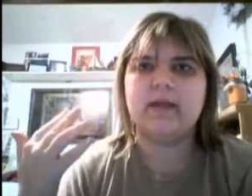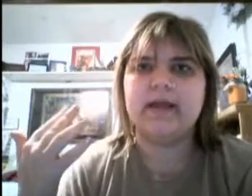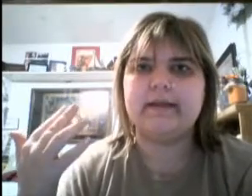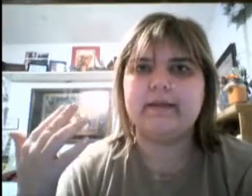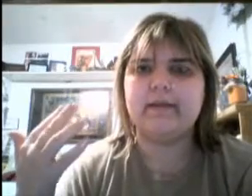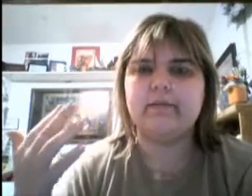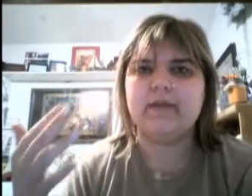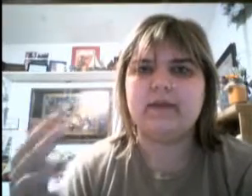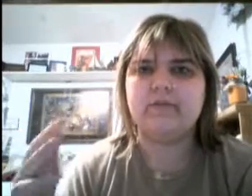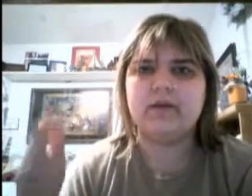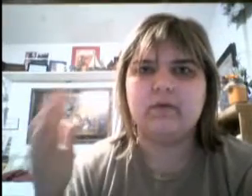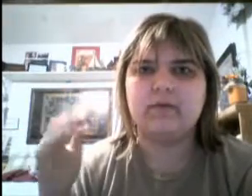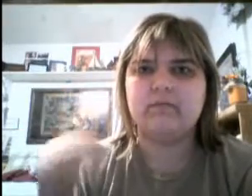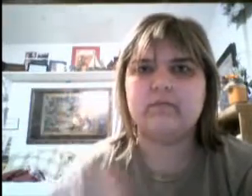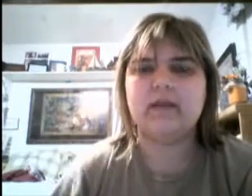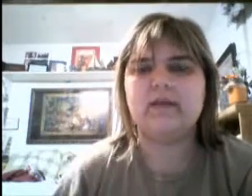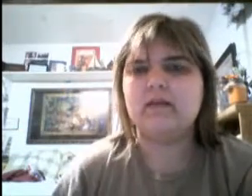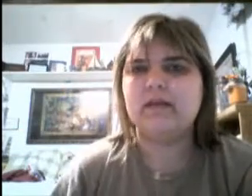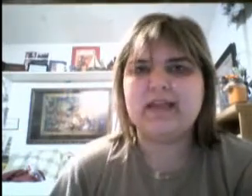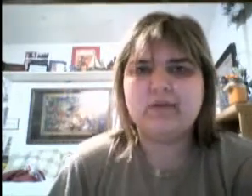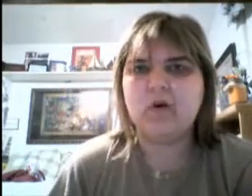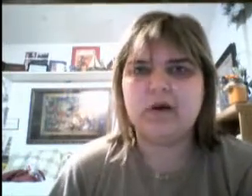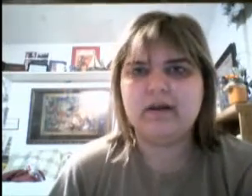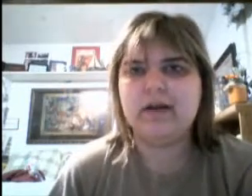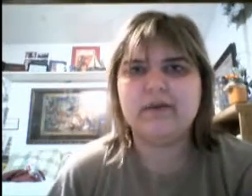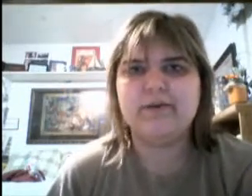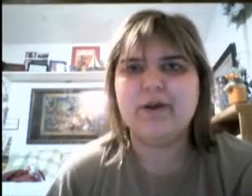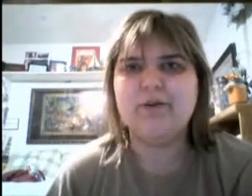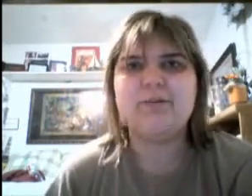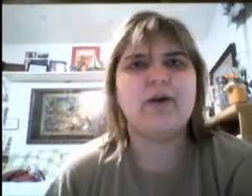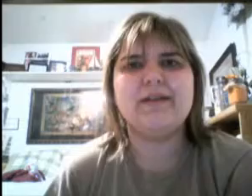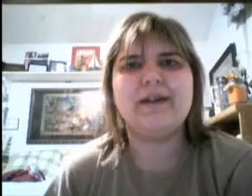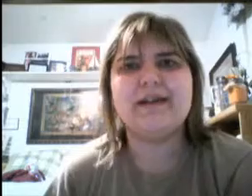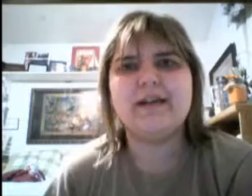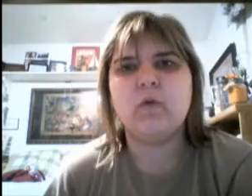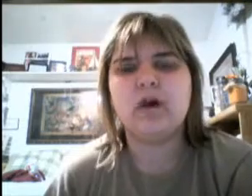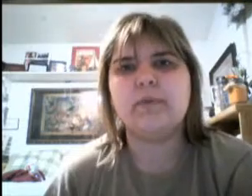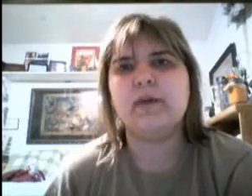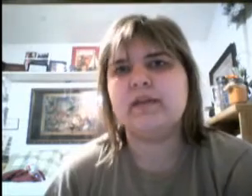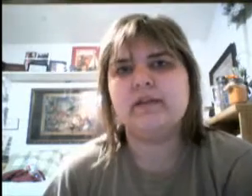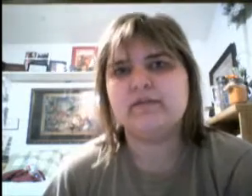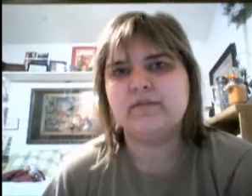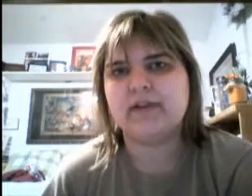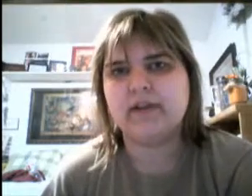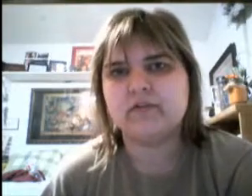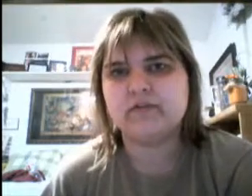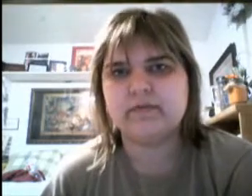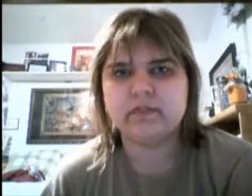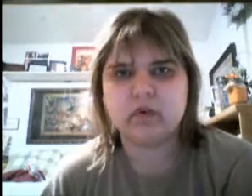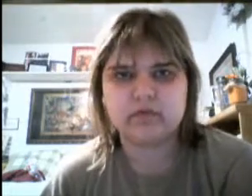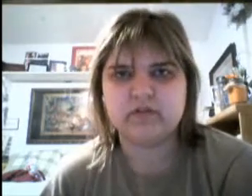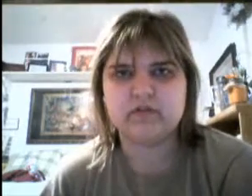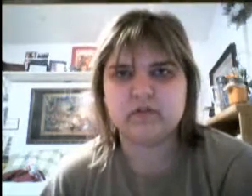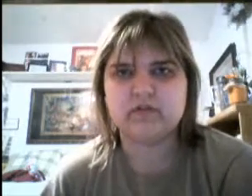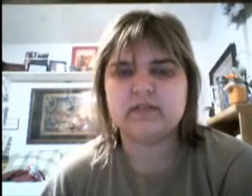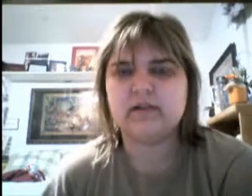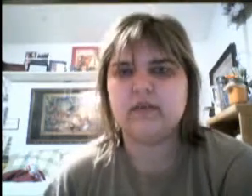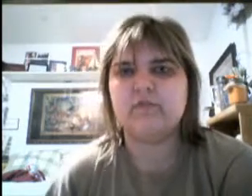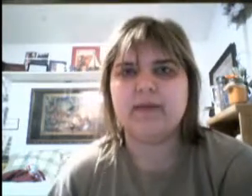like, um, I don't know, Ewok? I don't know, probably not an Ewok, but, you know, different characters from the Star Wars universe, um, from